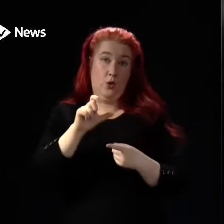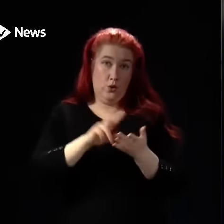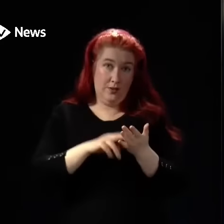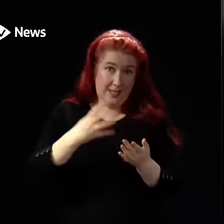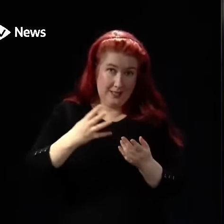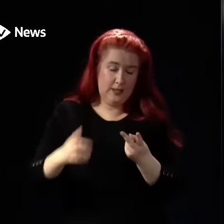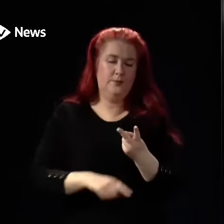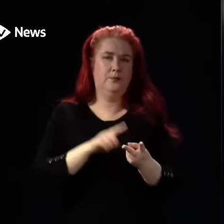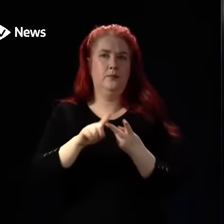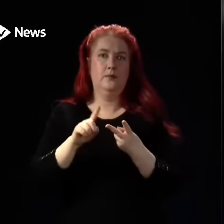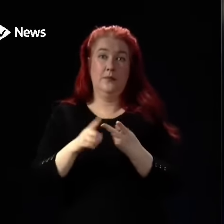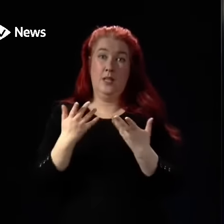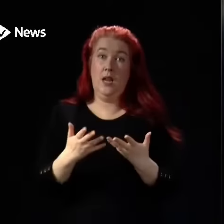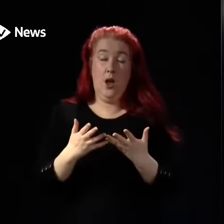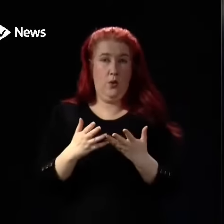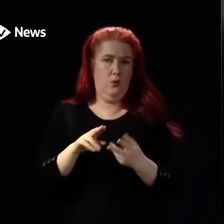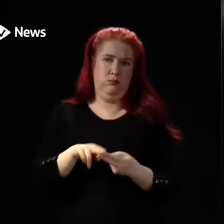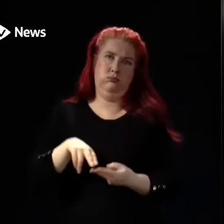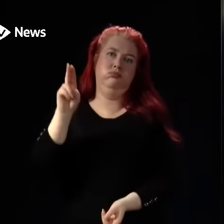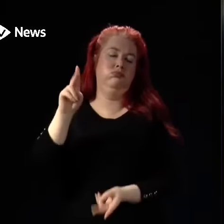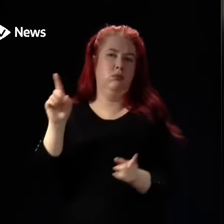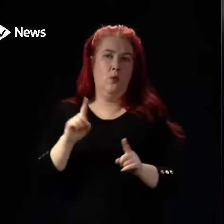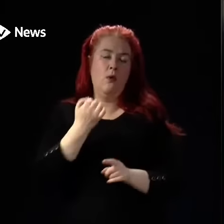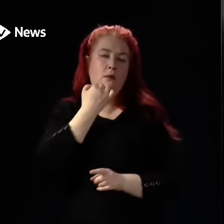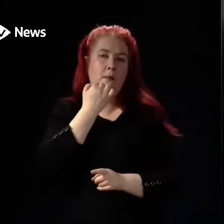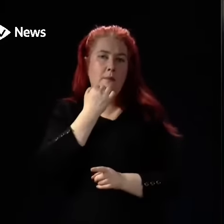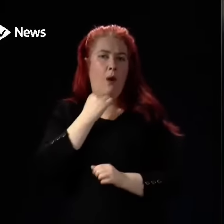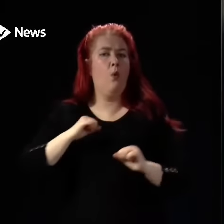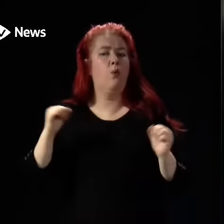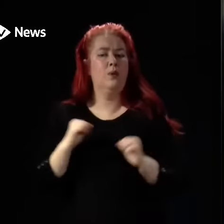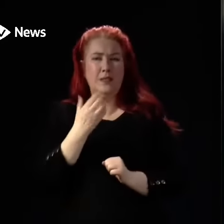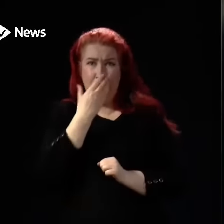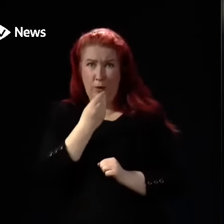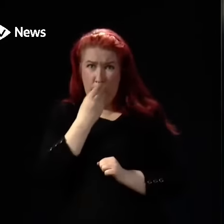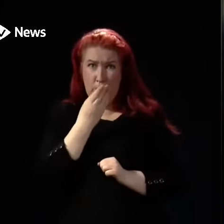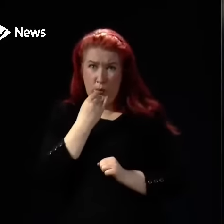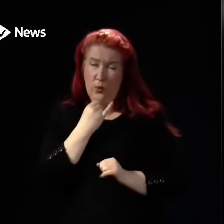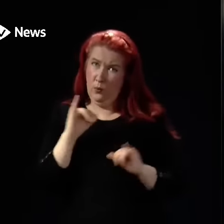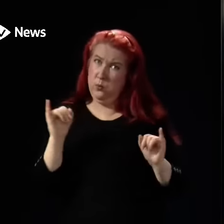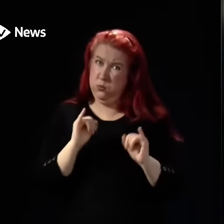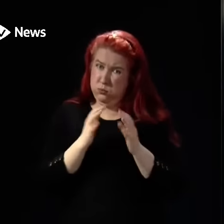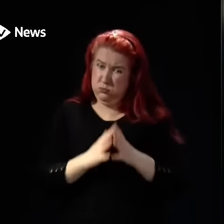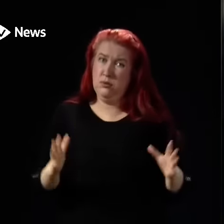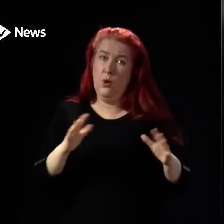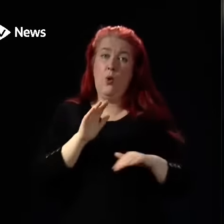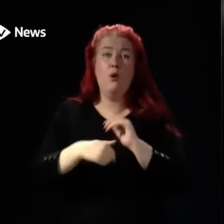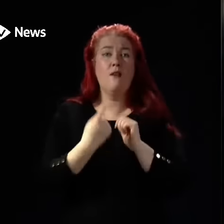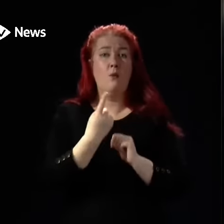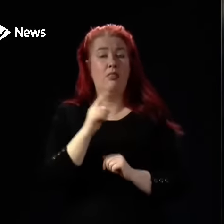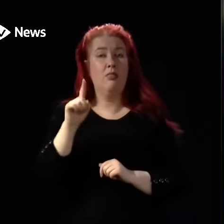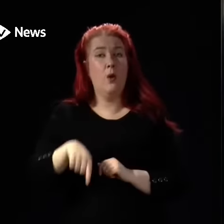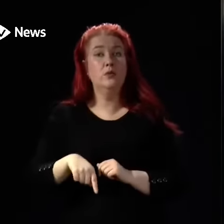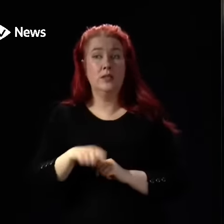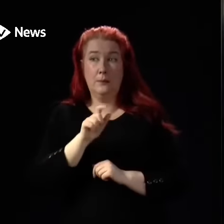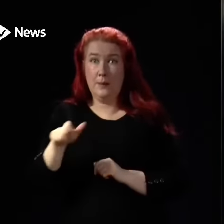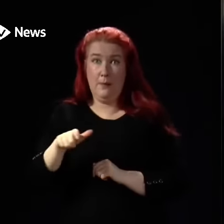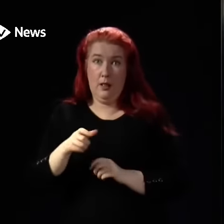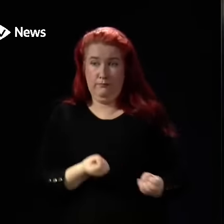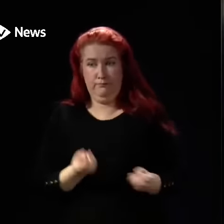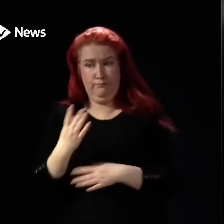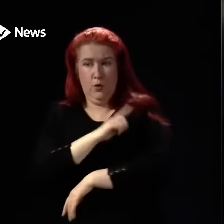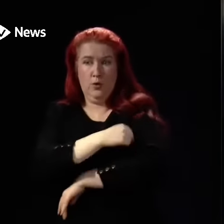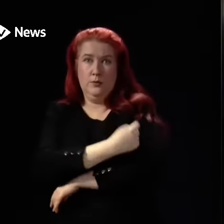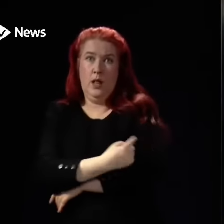extraordinary levels of winter flu. More than a thousand patients were admitted to hospital with flu during